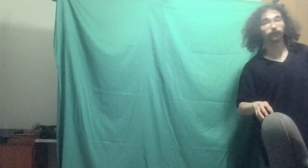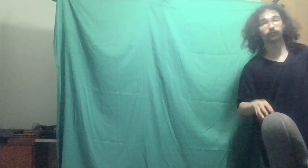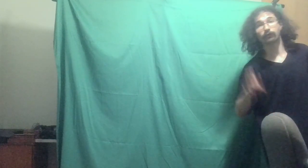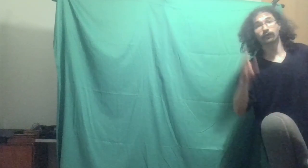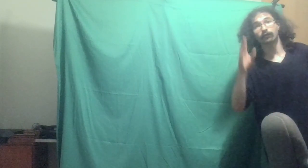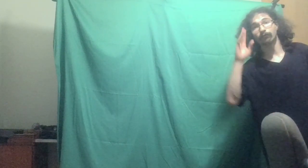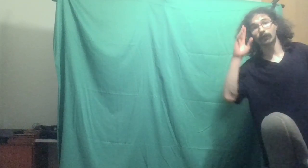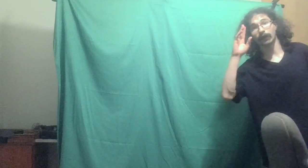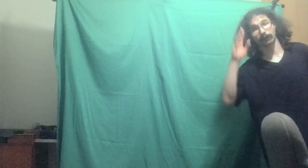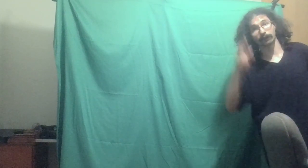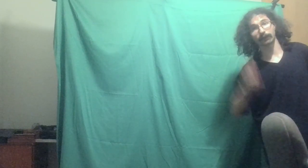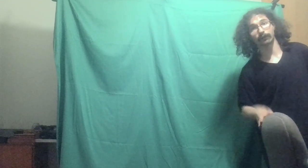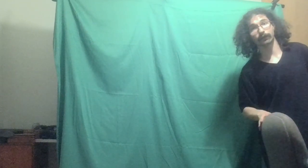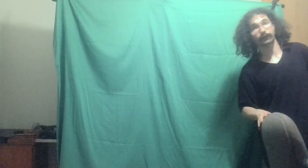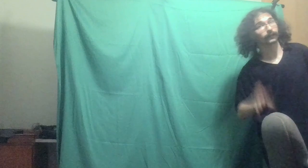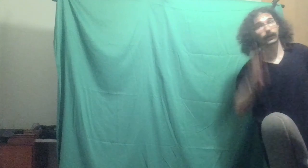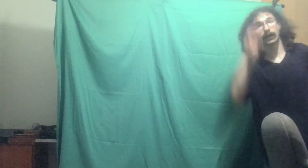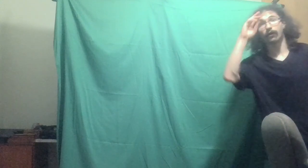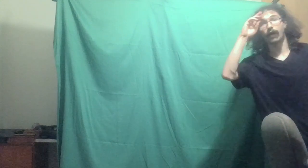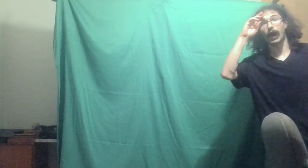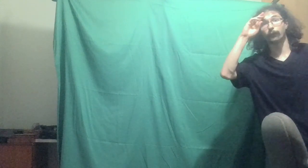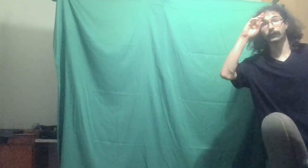And like Eric said, I'm leaving.